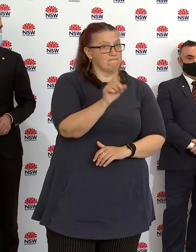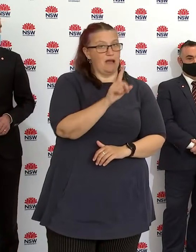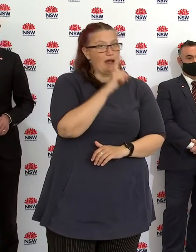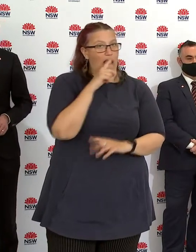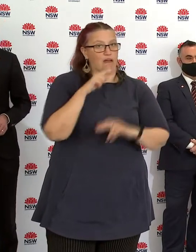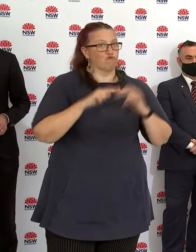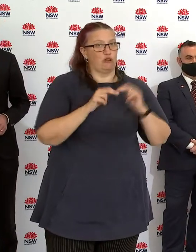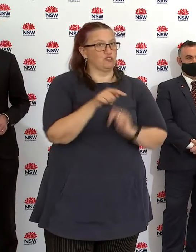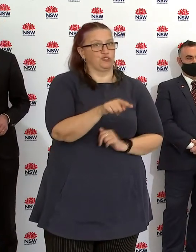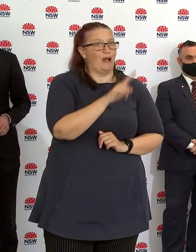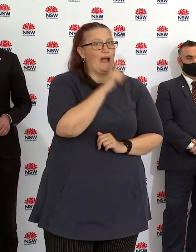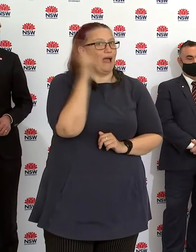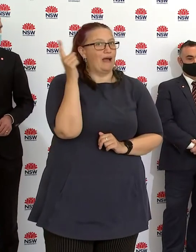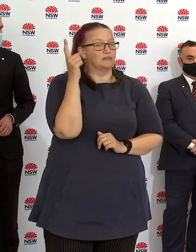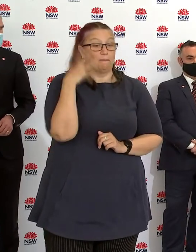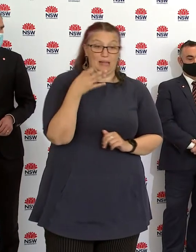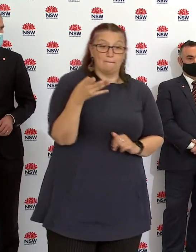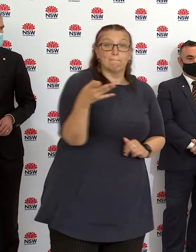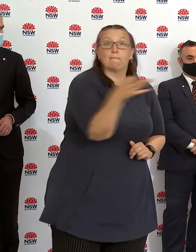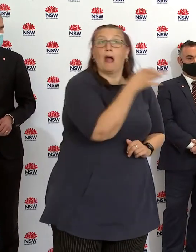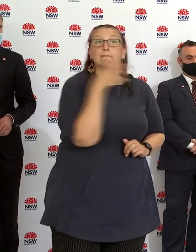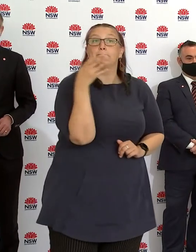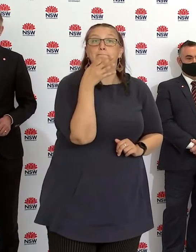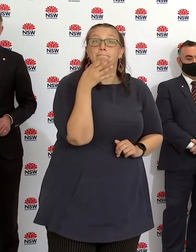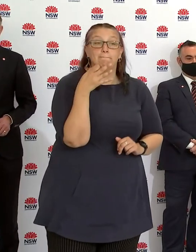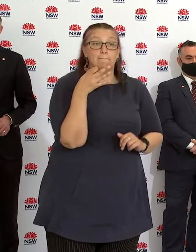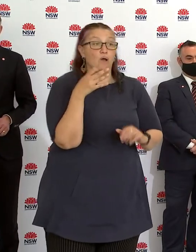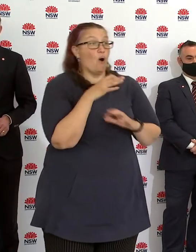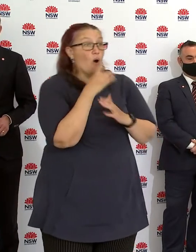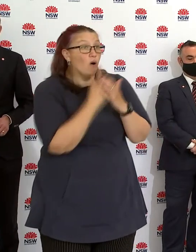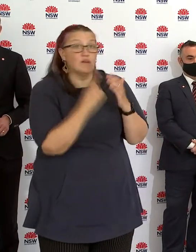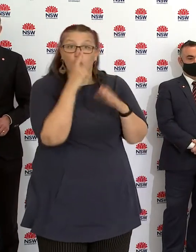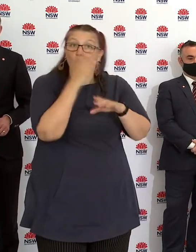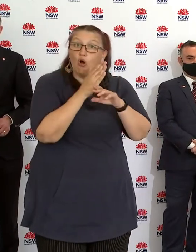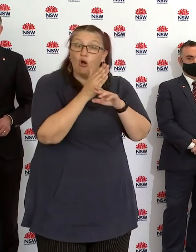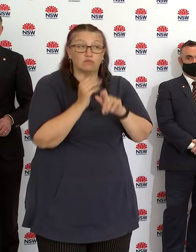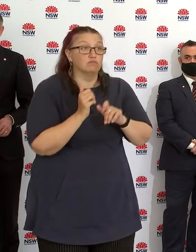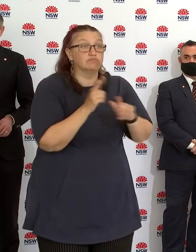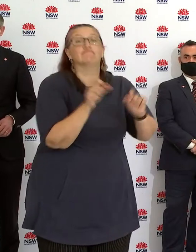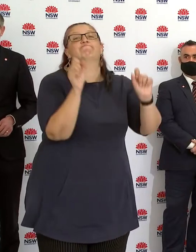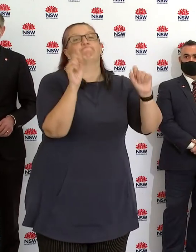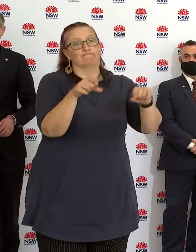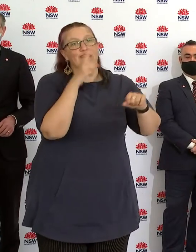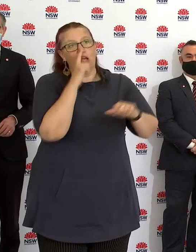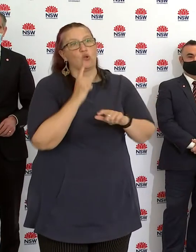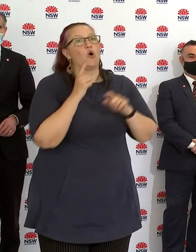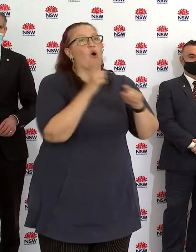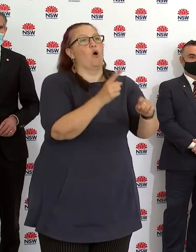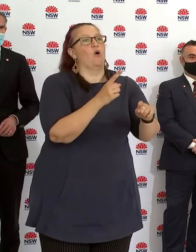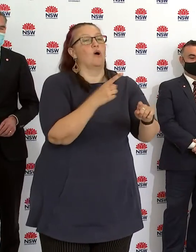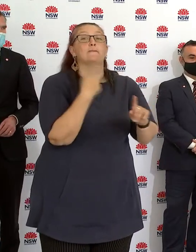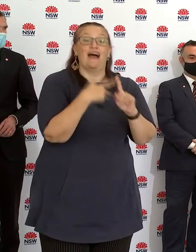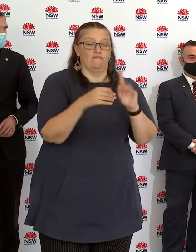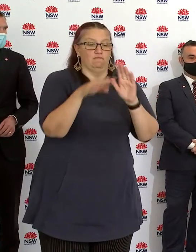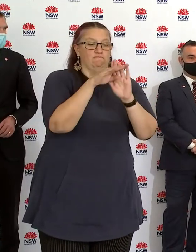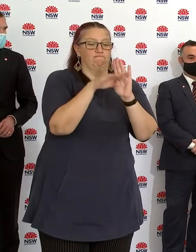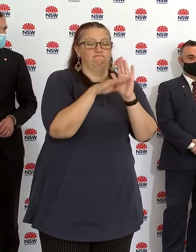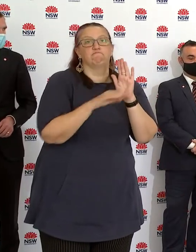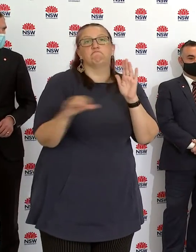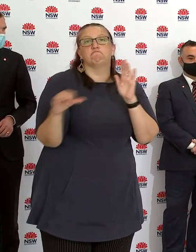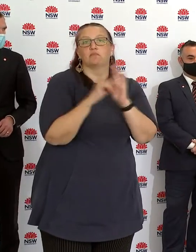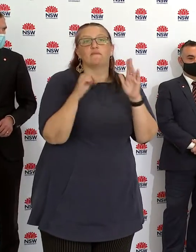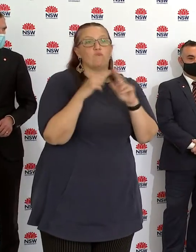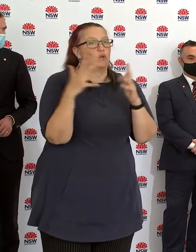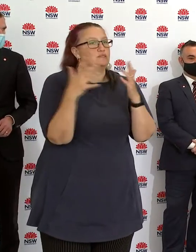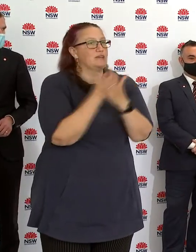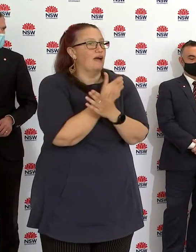with industry and of course with the input of our health advice, our health experts, to make sure those safety plans are in place. But it's one thing to have those